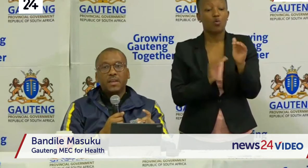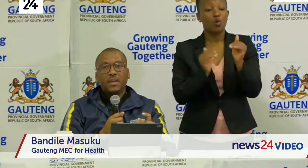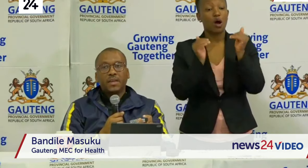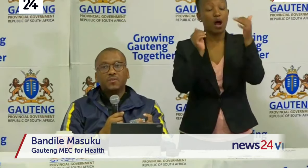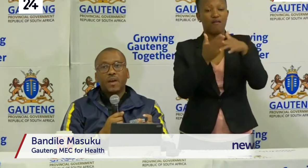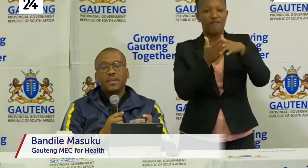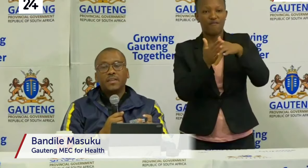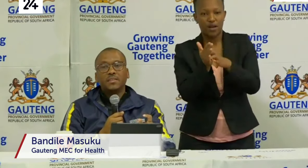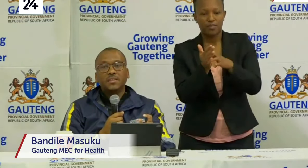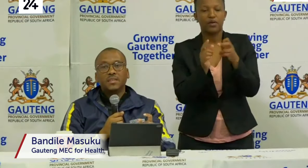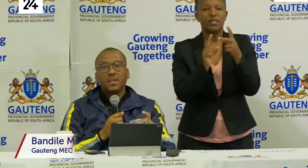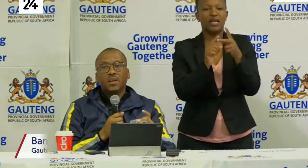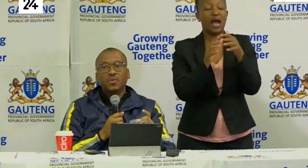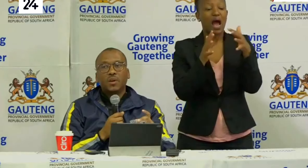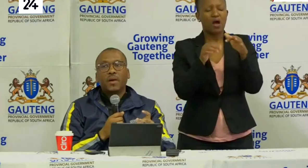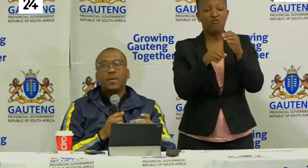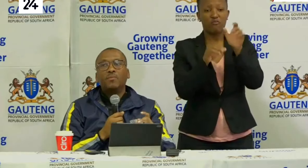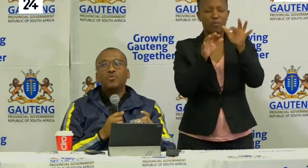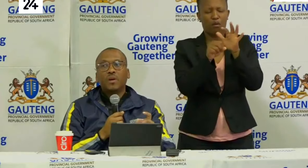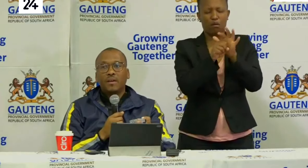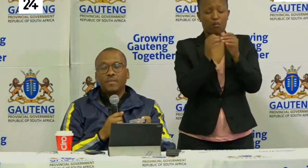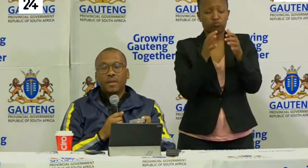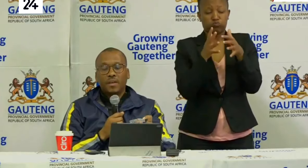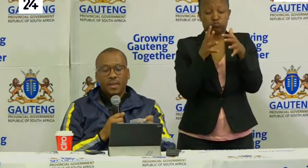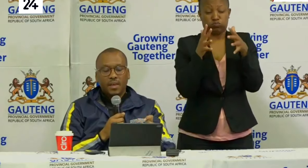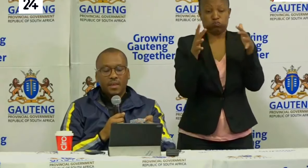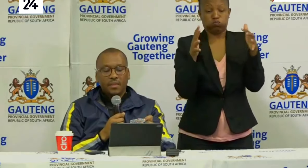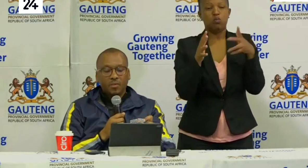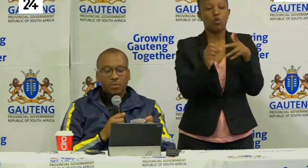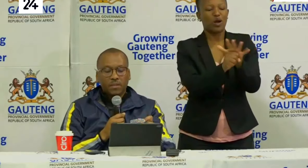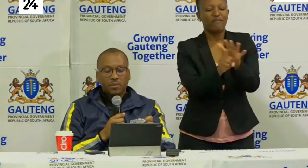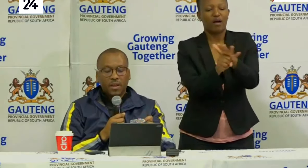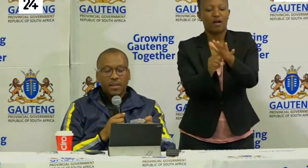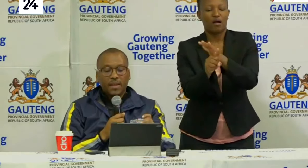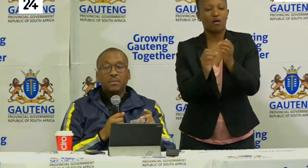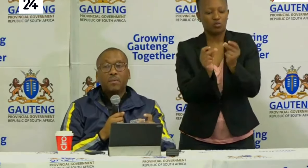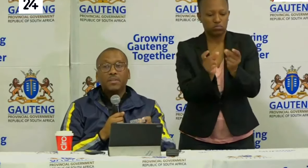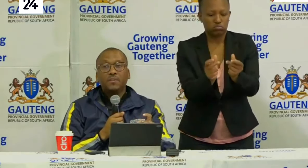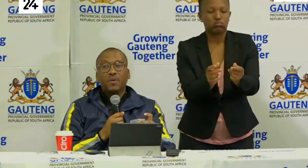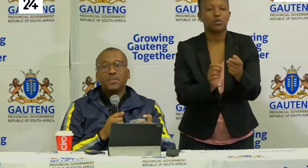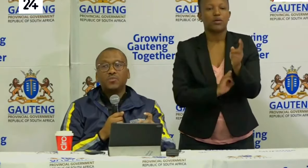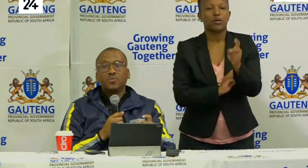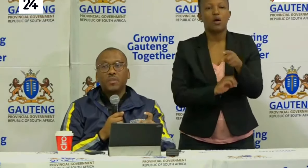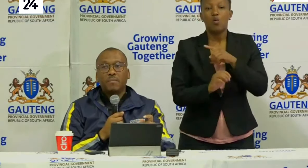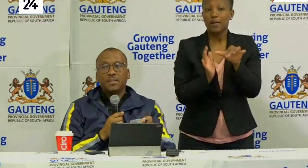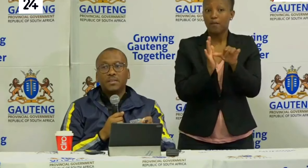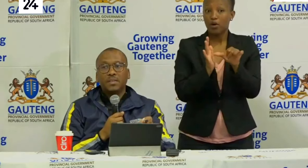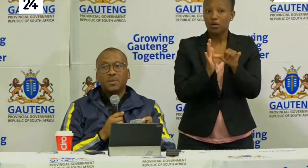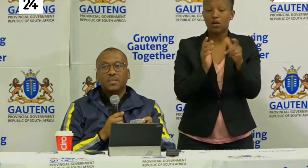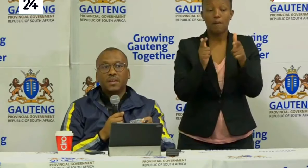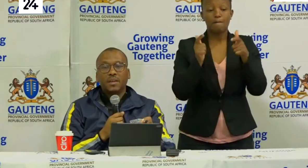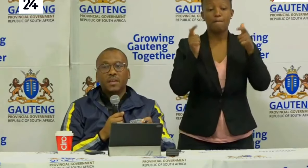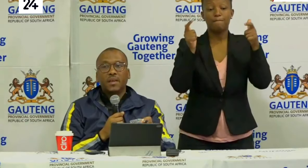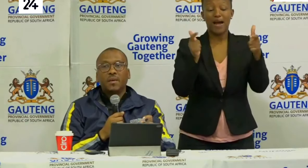and areas of high density so that we are able to cover those particular areas. It's important for us to do the mass